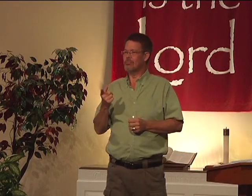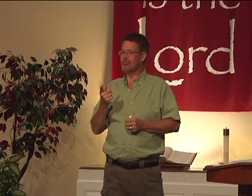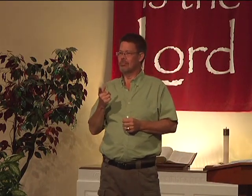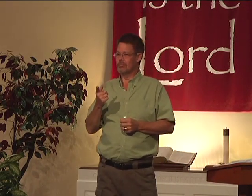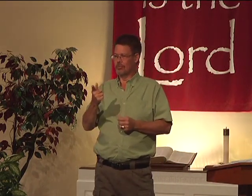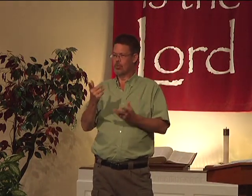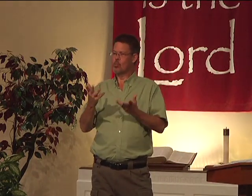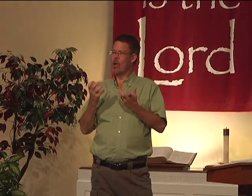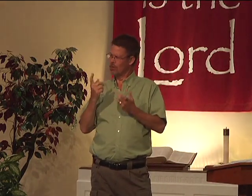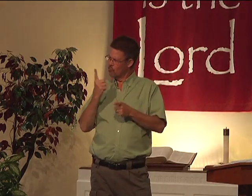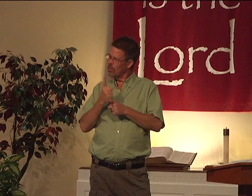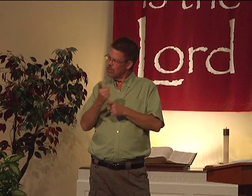That's good.